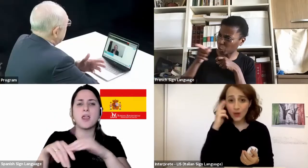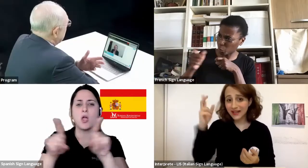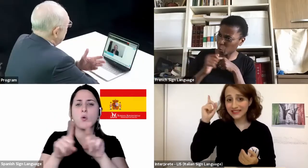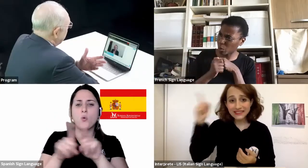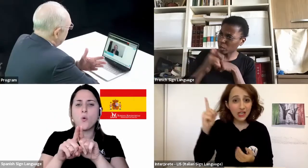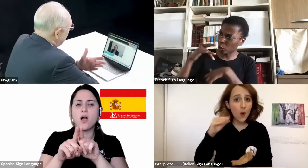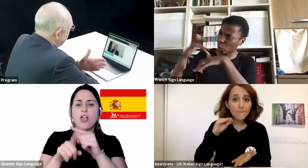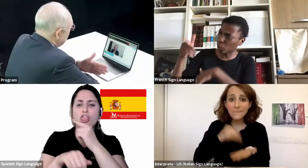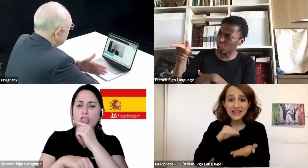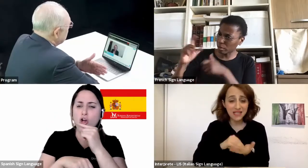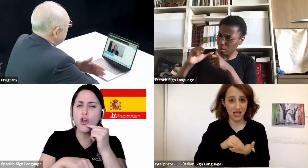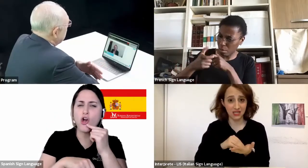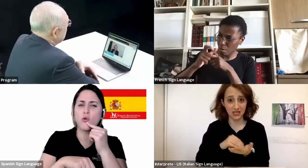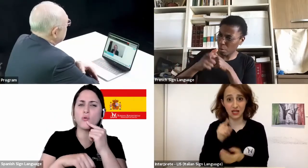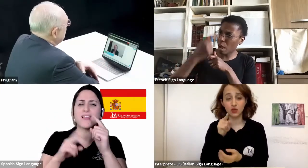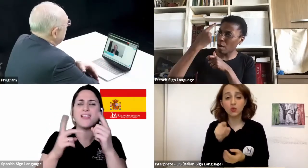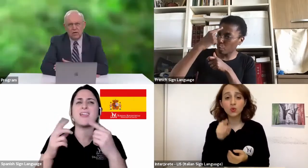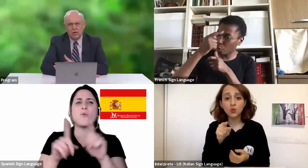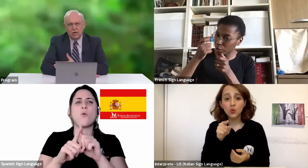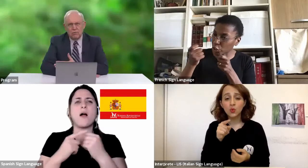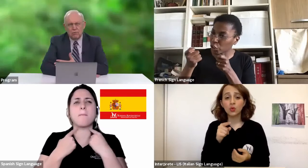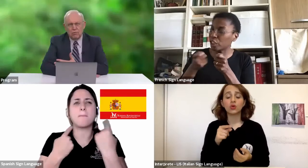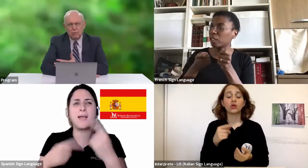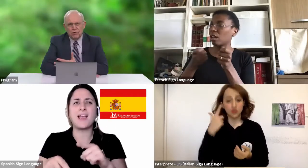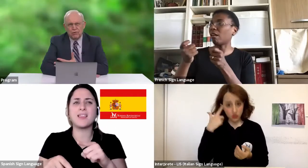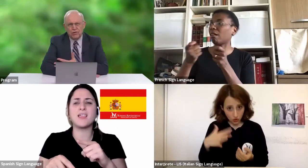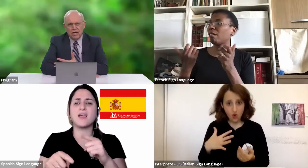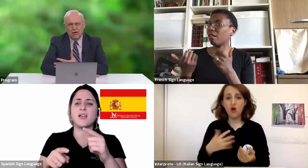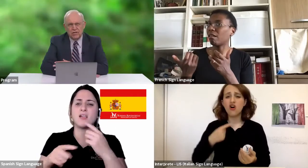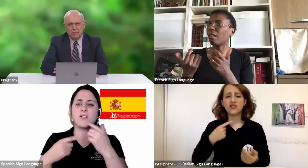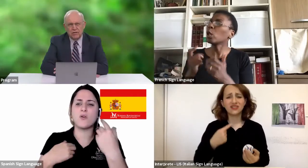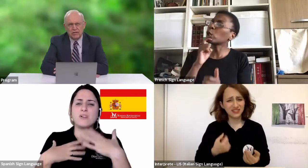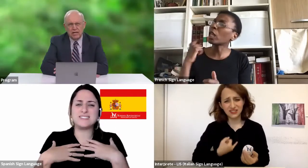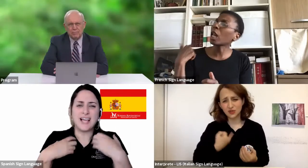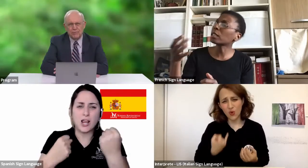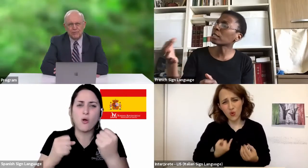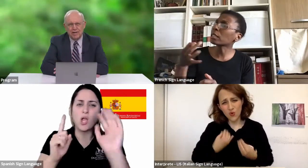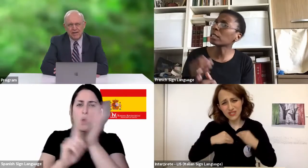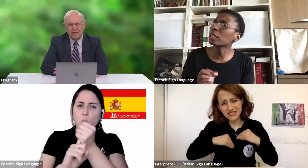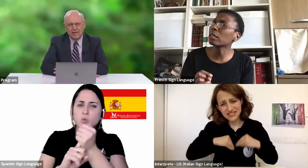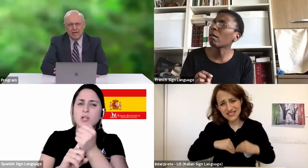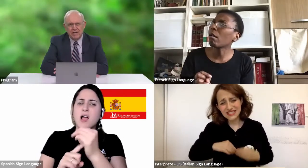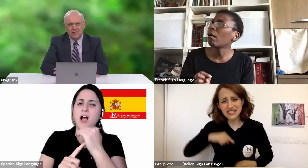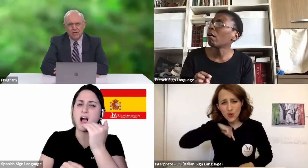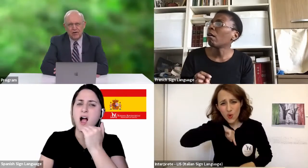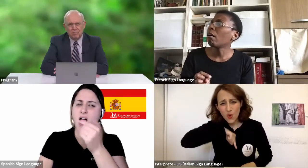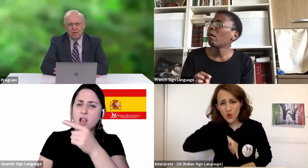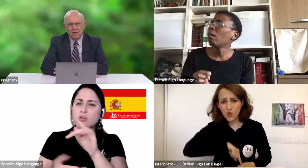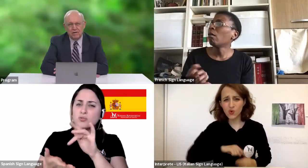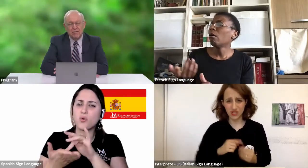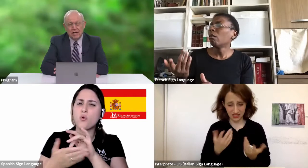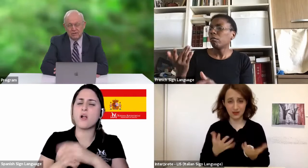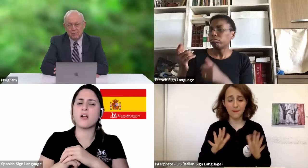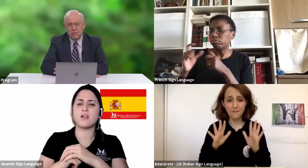healing? You've mentioned some of those. What would you say are some of the steps that you've taken to help